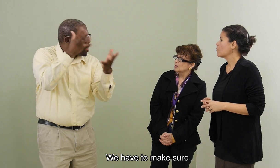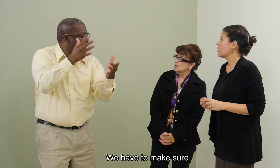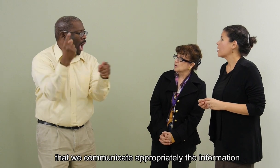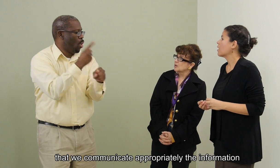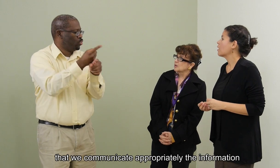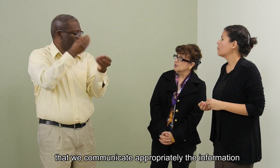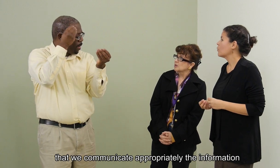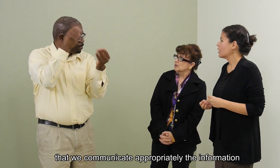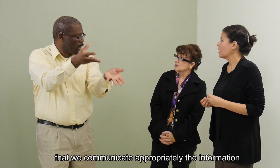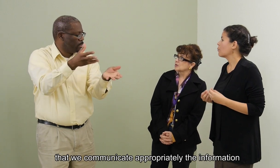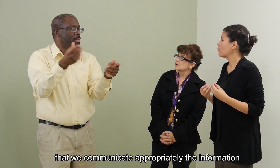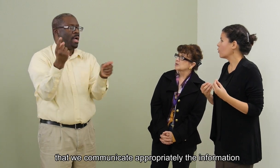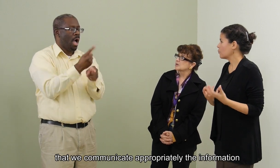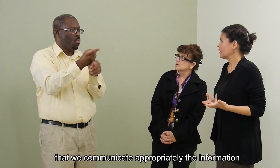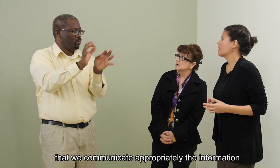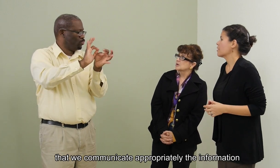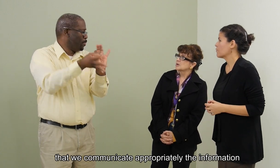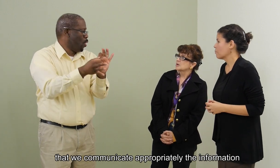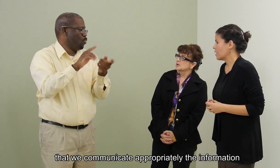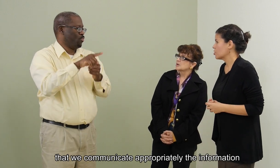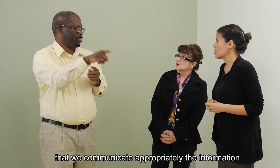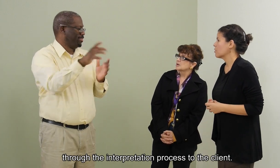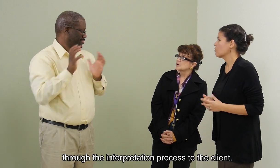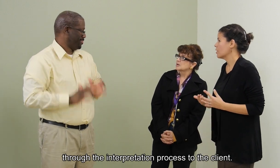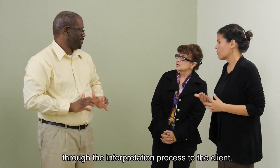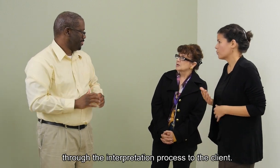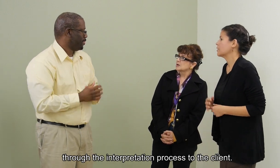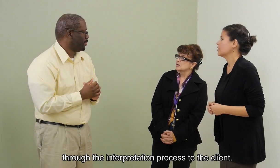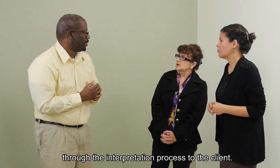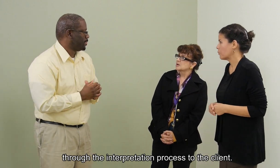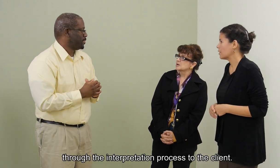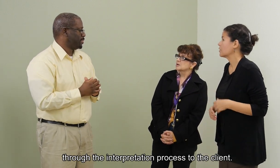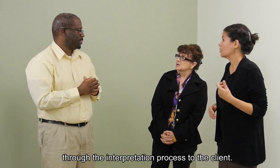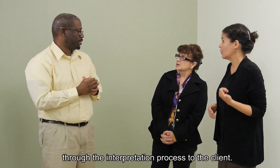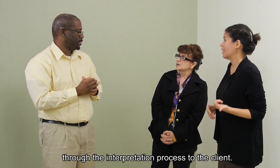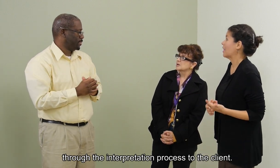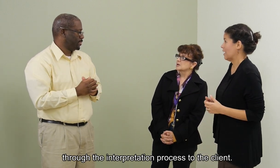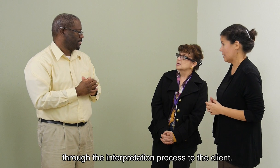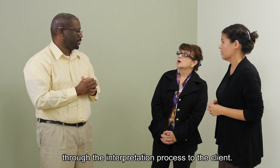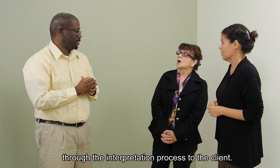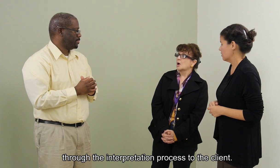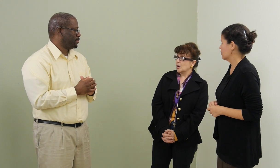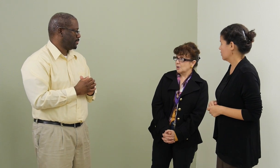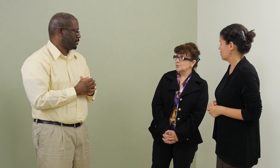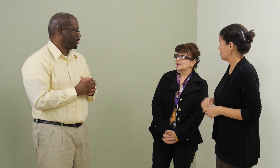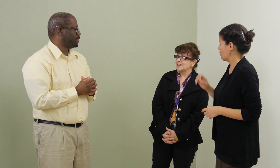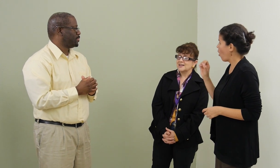that we communicate appropriately the information through the interpretation process to the client. Okay.